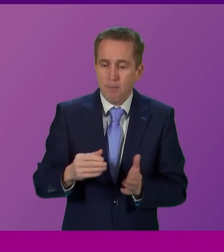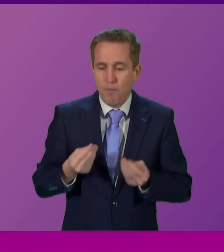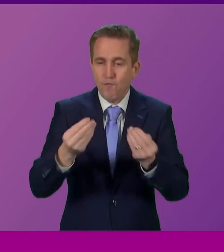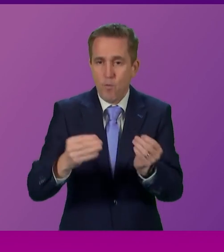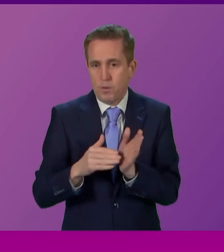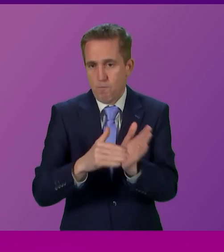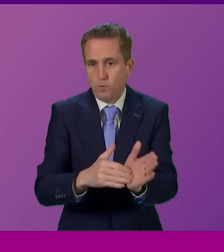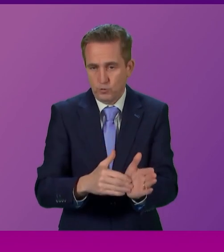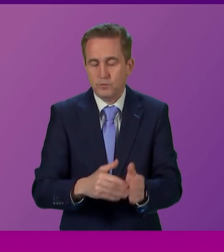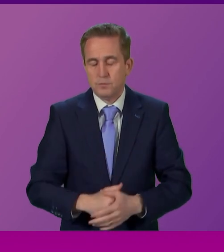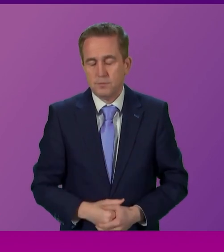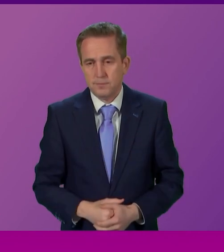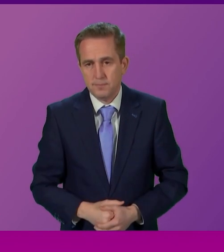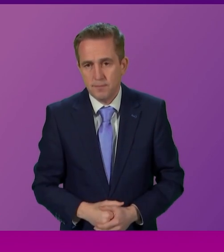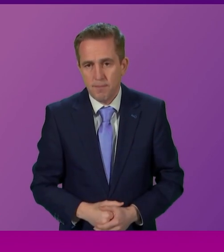name.